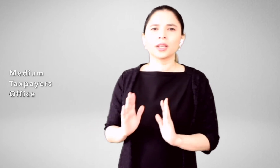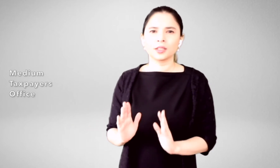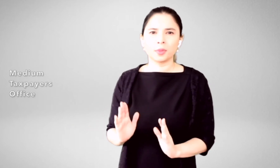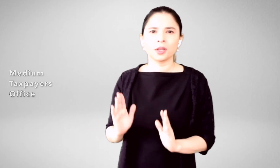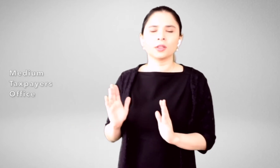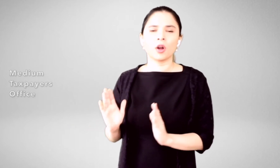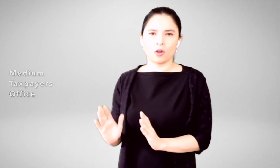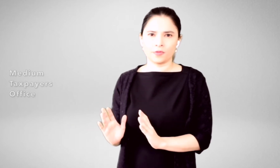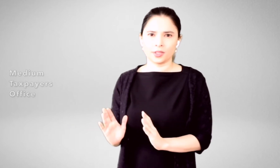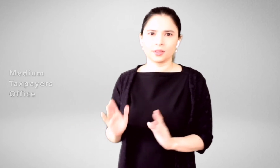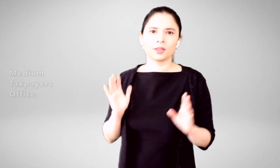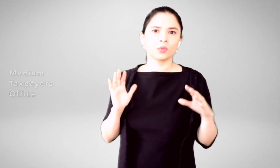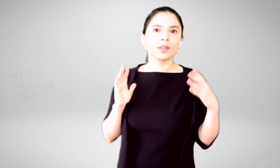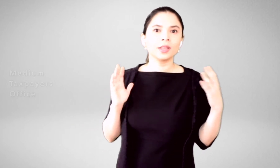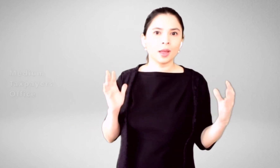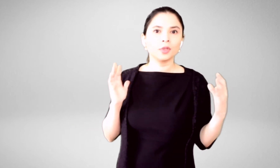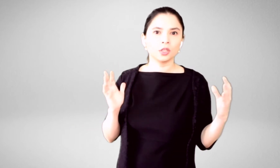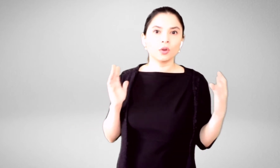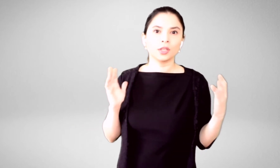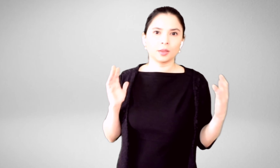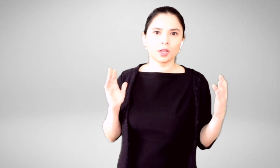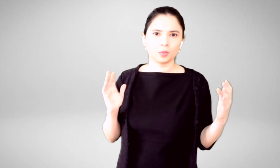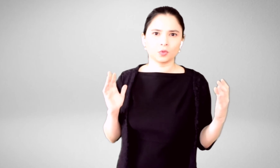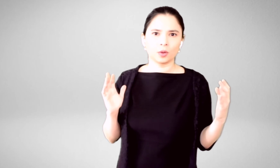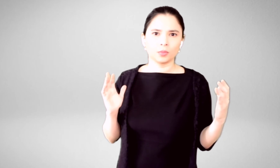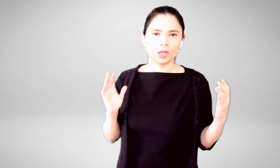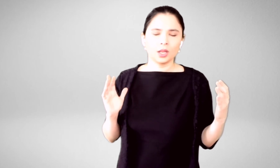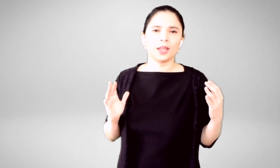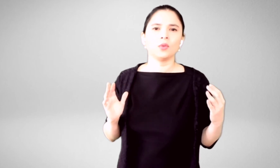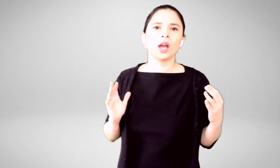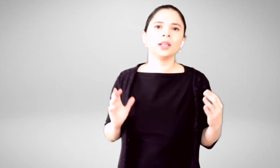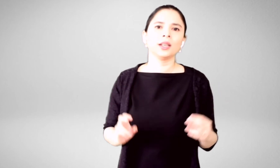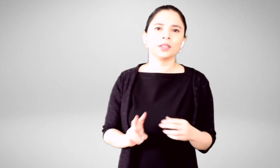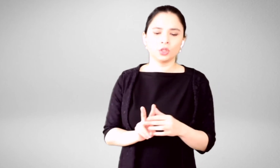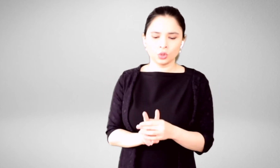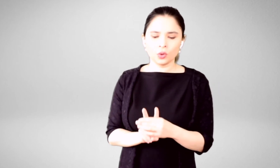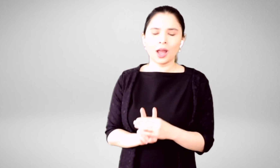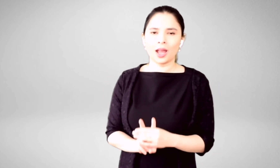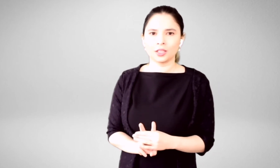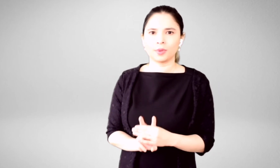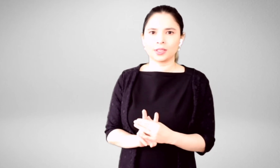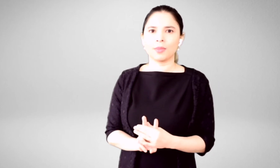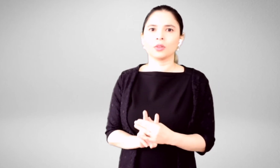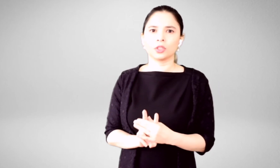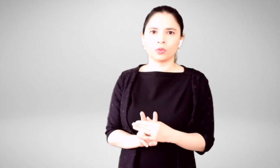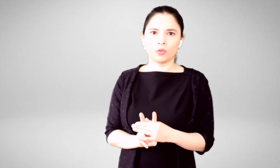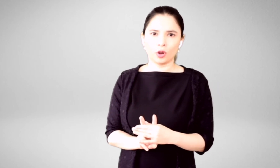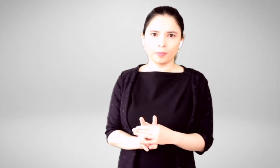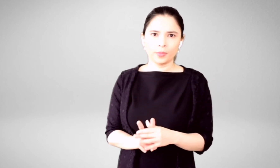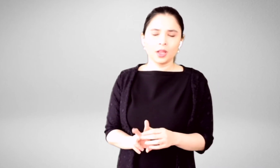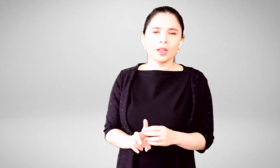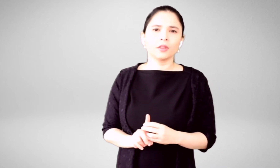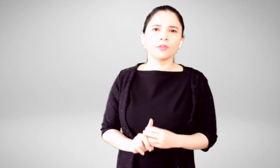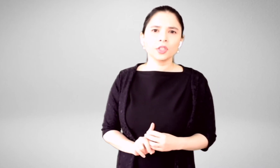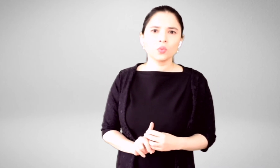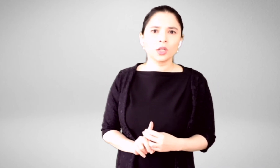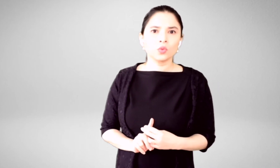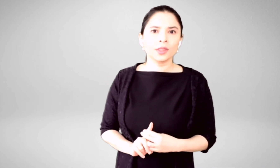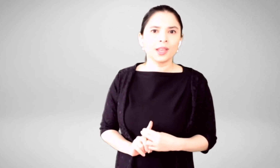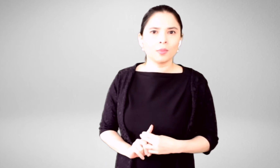taxpayer offices. That's where the MTO name comes from. And we highlight two aspects about this reform. The first one is what the